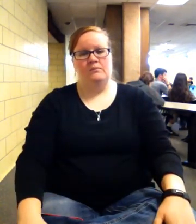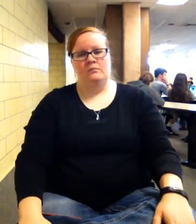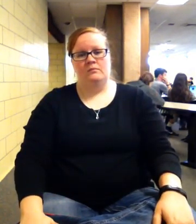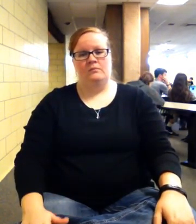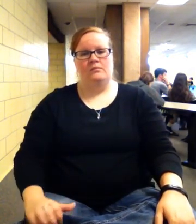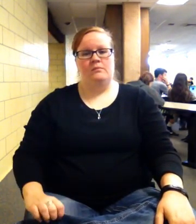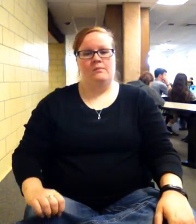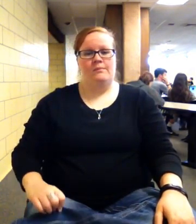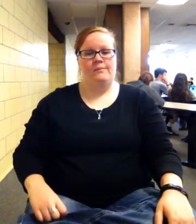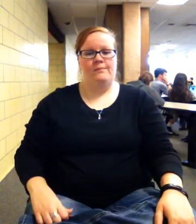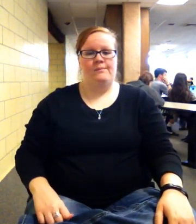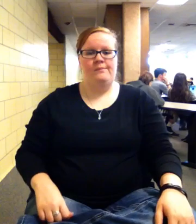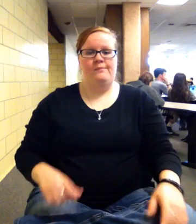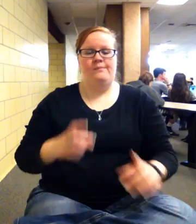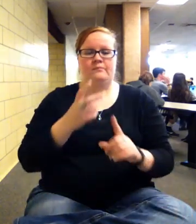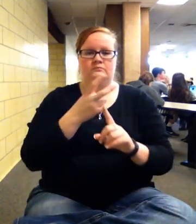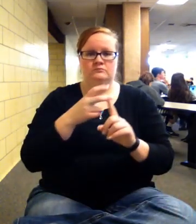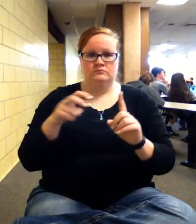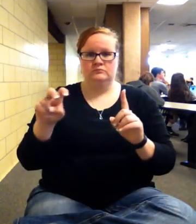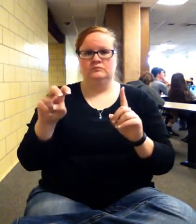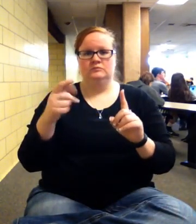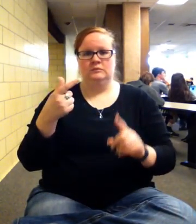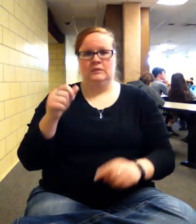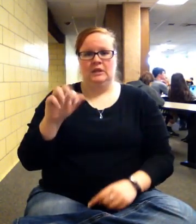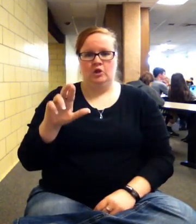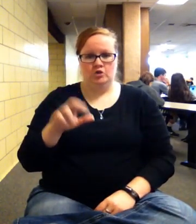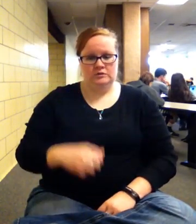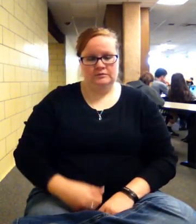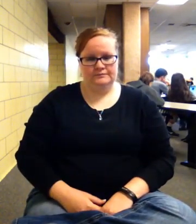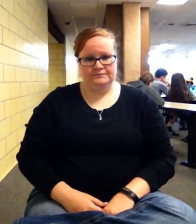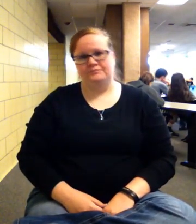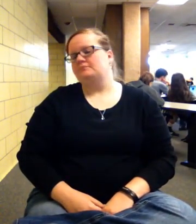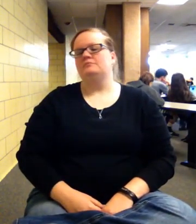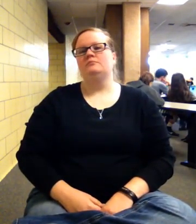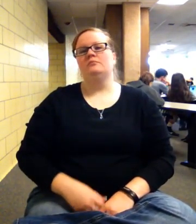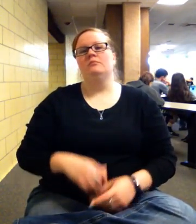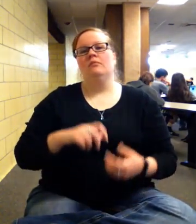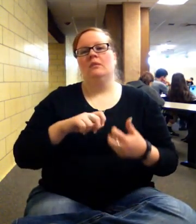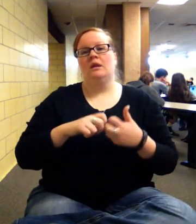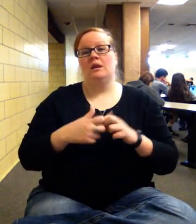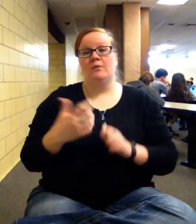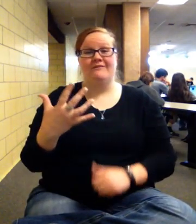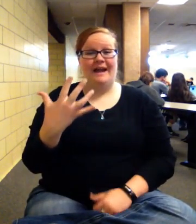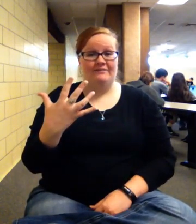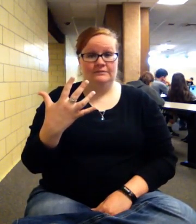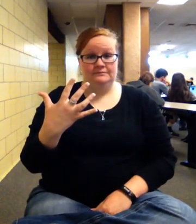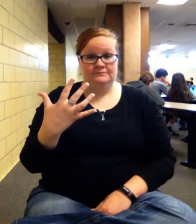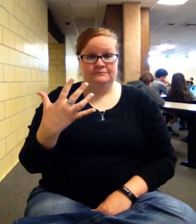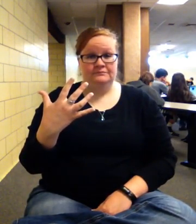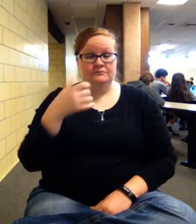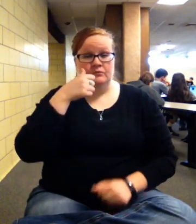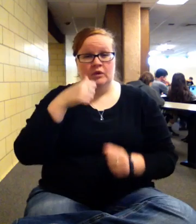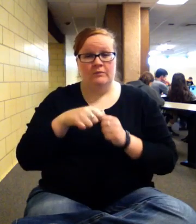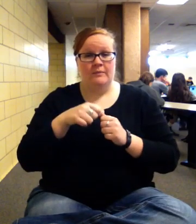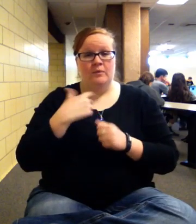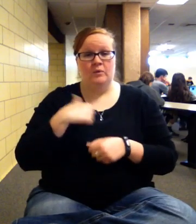Changing gears a little, we go to problem number five. Remember, we're going to set this one up